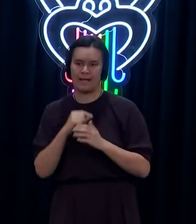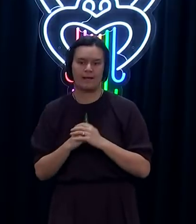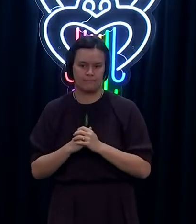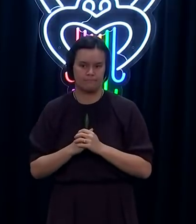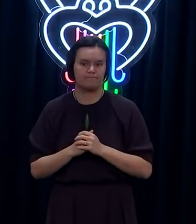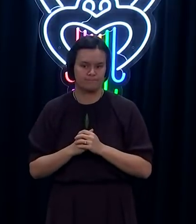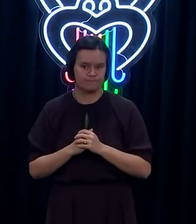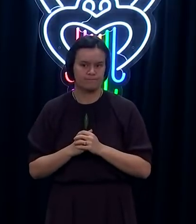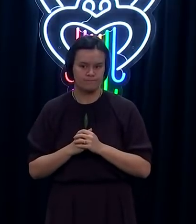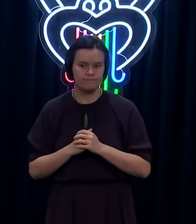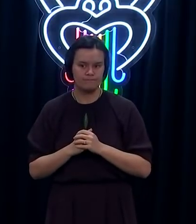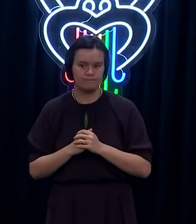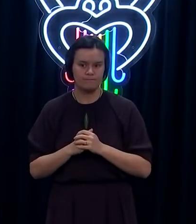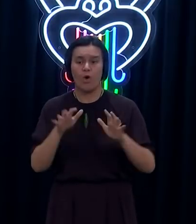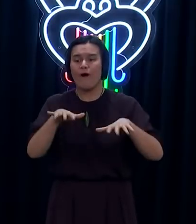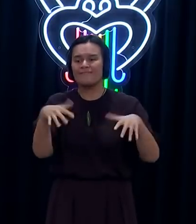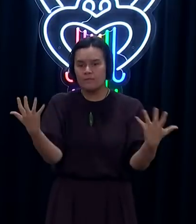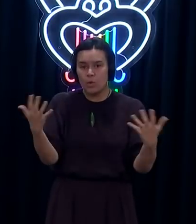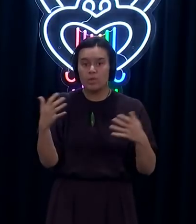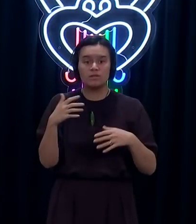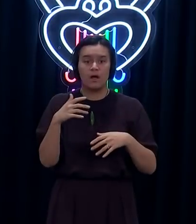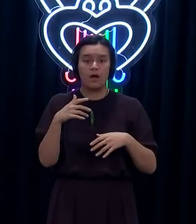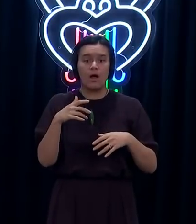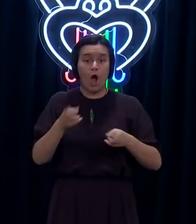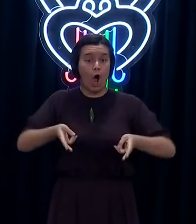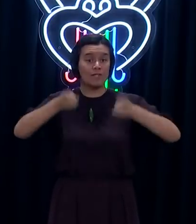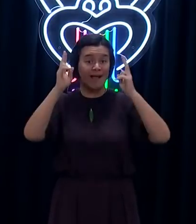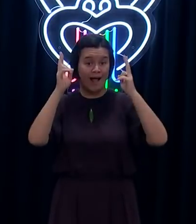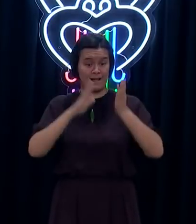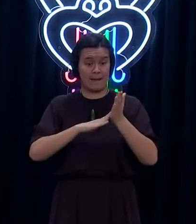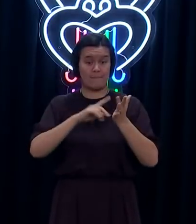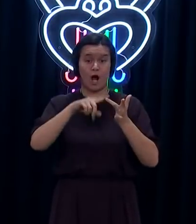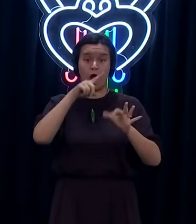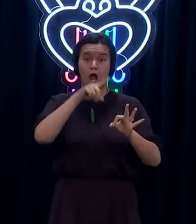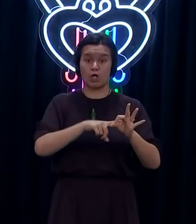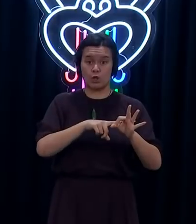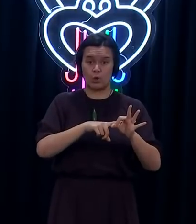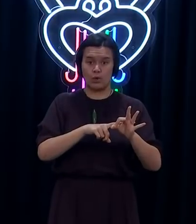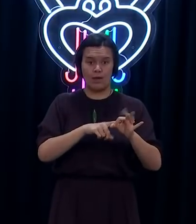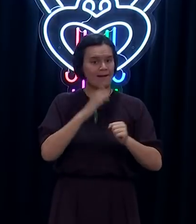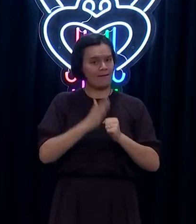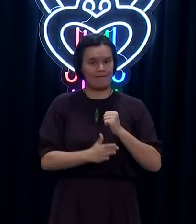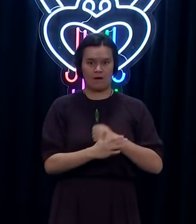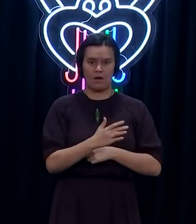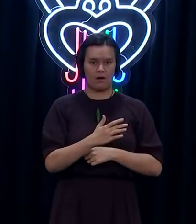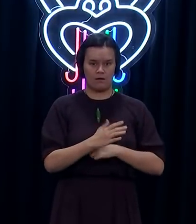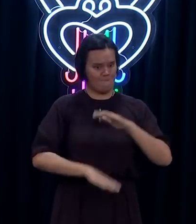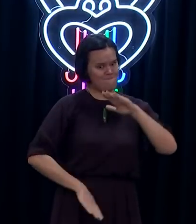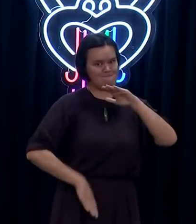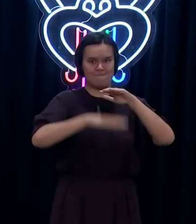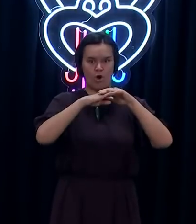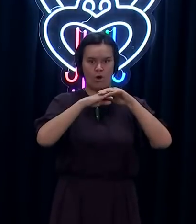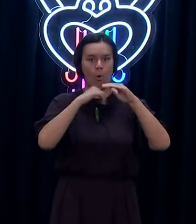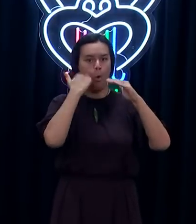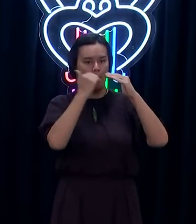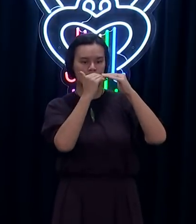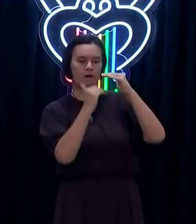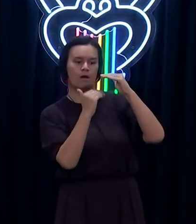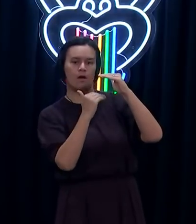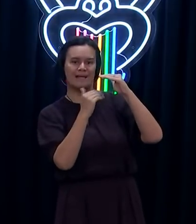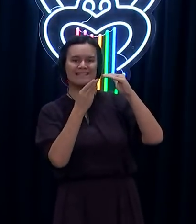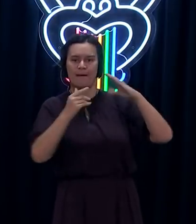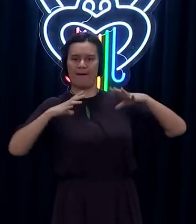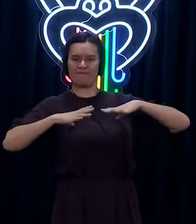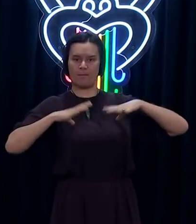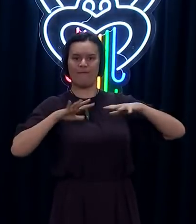some capacity for emergency situations, not large amounts and so that's what we're working through in order to try and accommodate this immediate